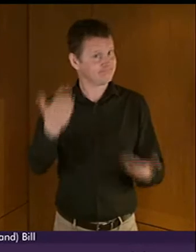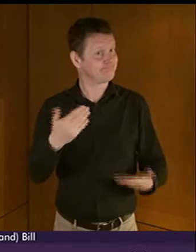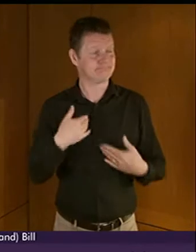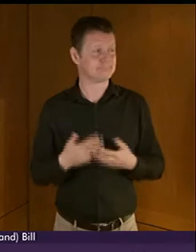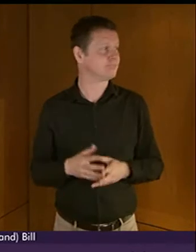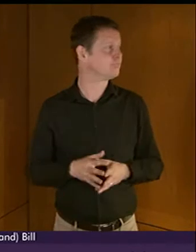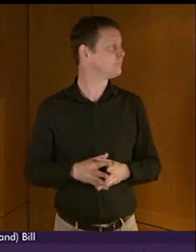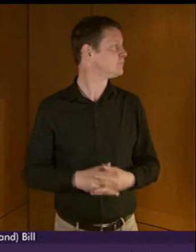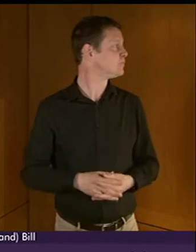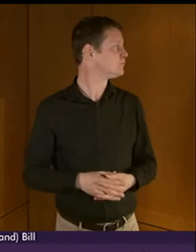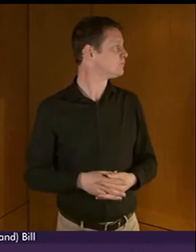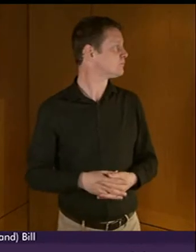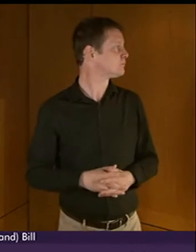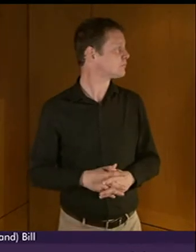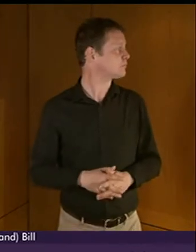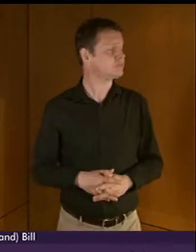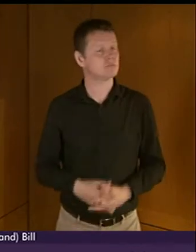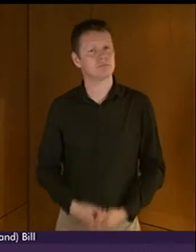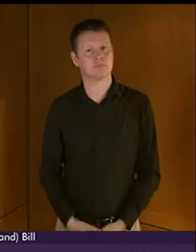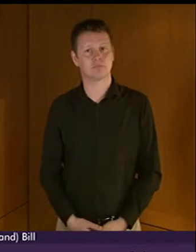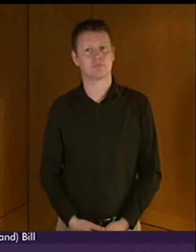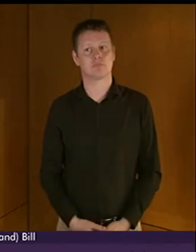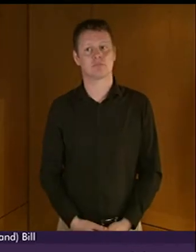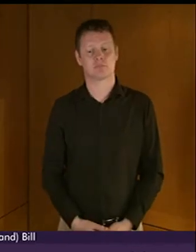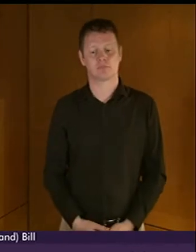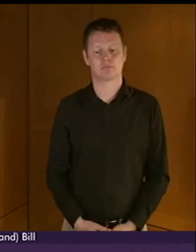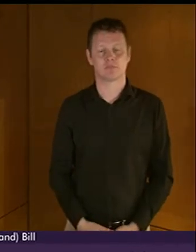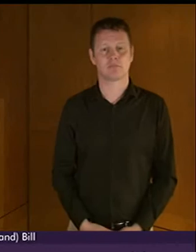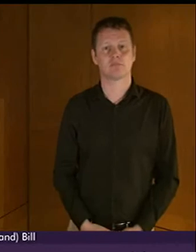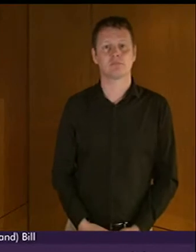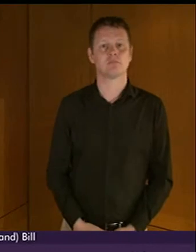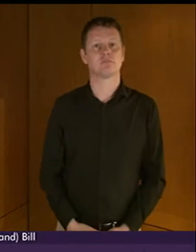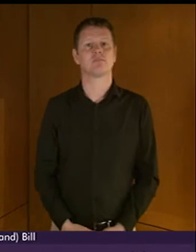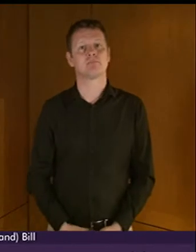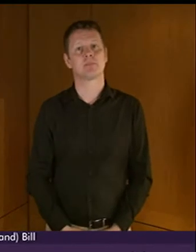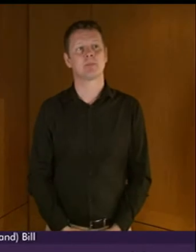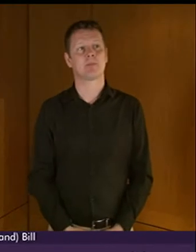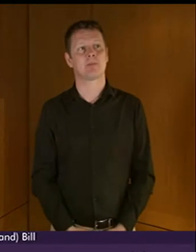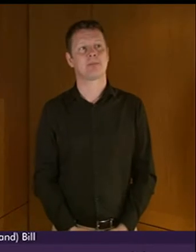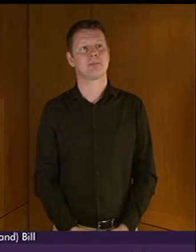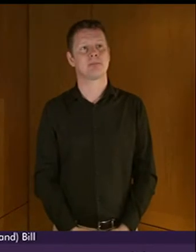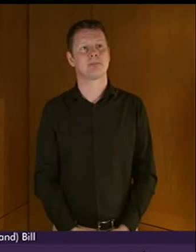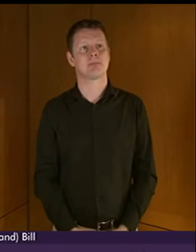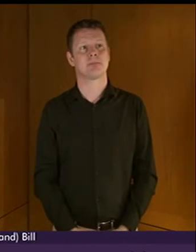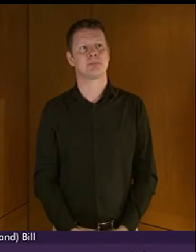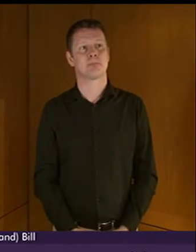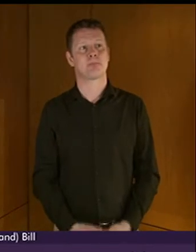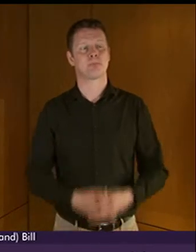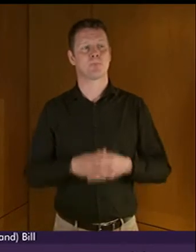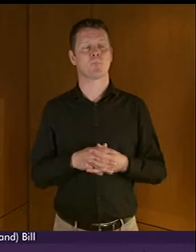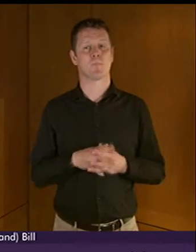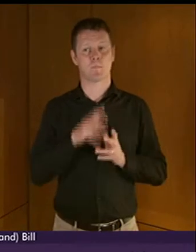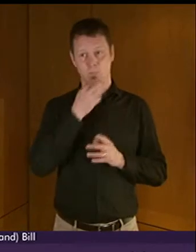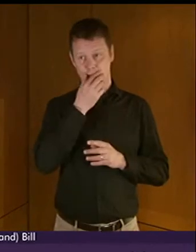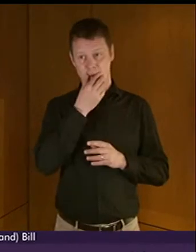outcome of this not being a sufficient priority to us as a Parliament is demonstrated in the fact that, again, as